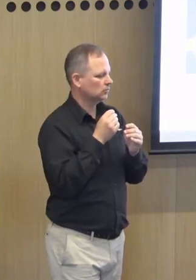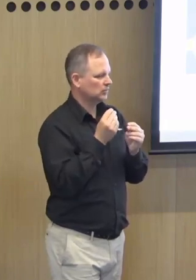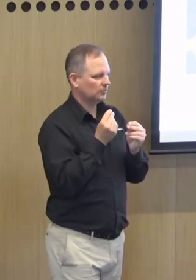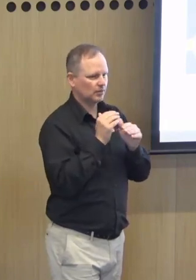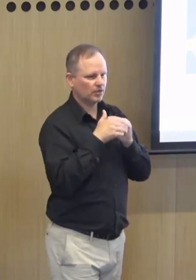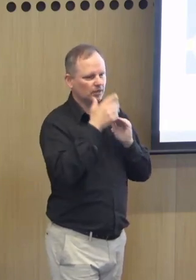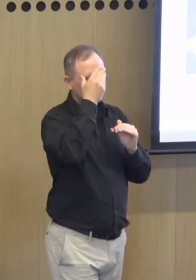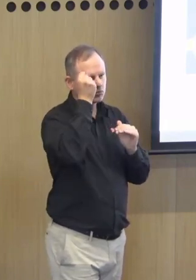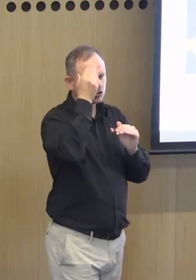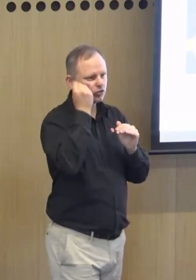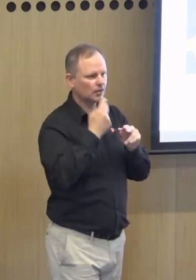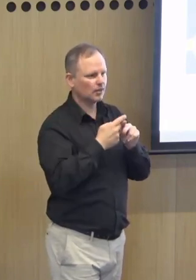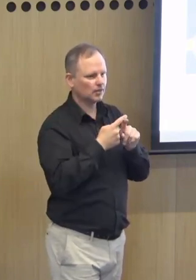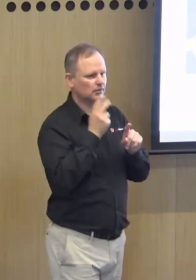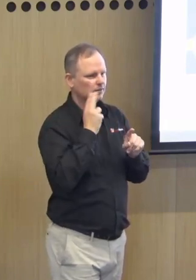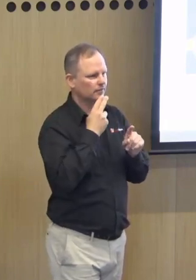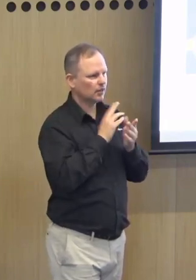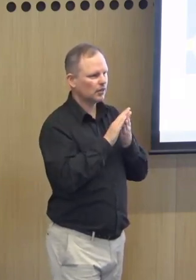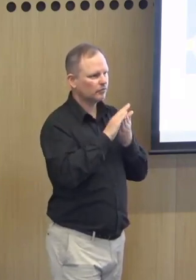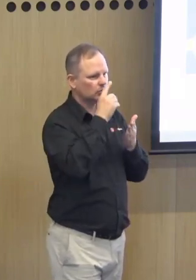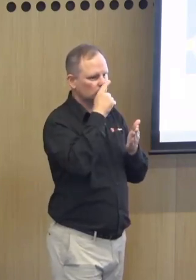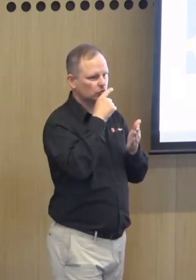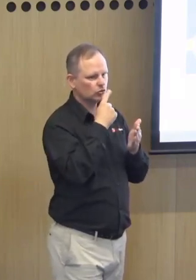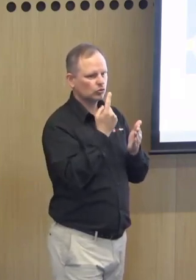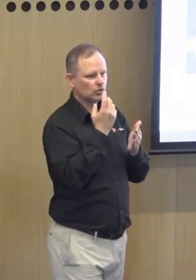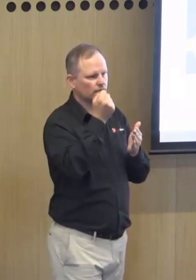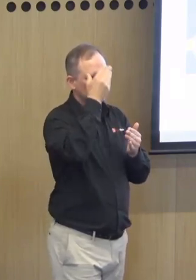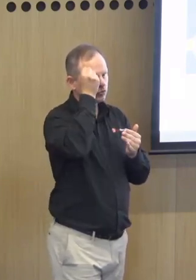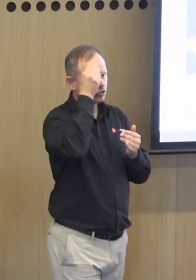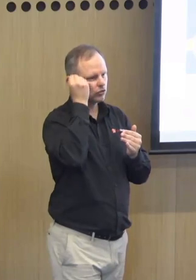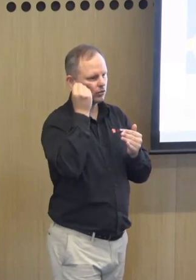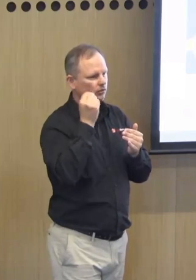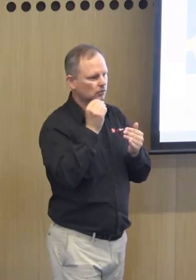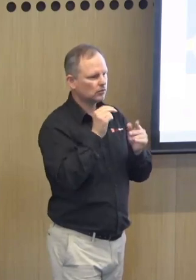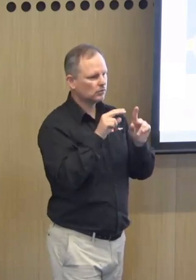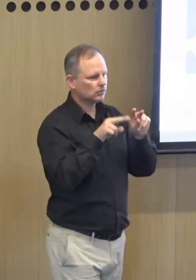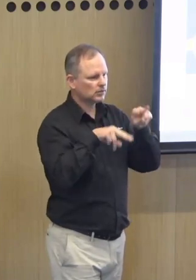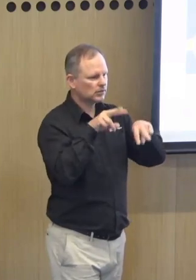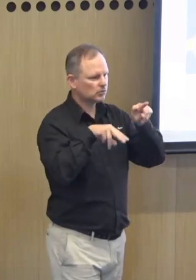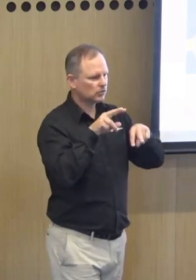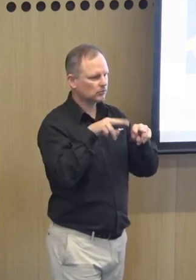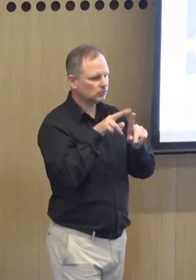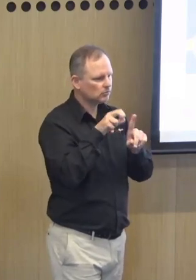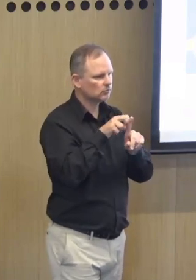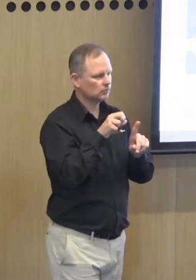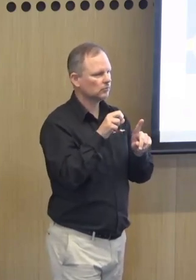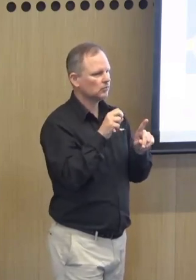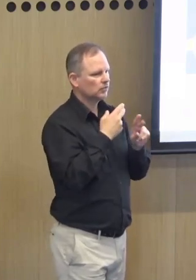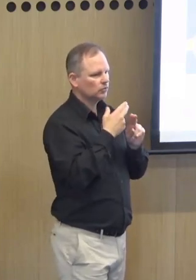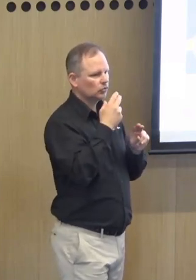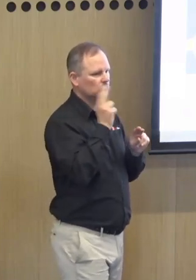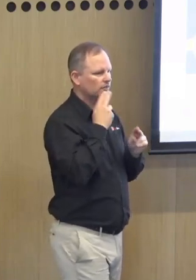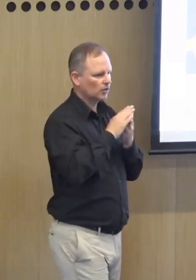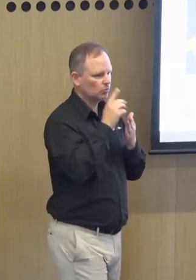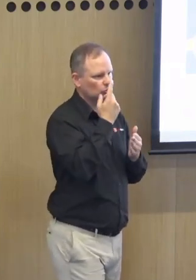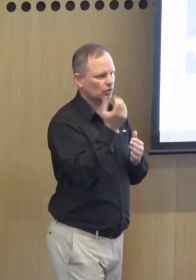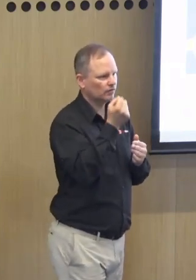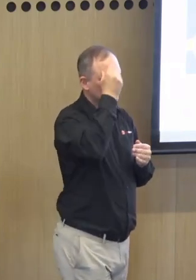rumus is providing and there's some deaf and hard of hearing people who have dementia and um for